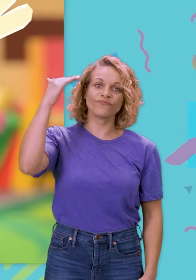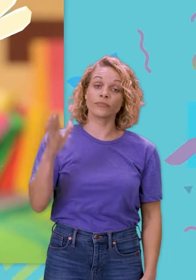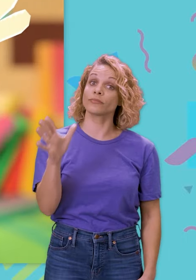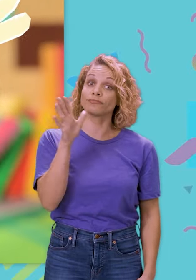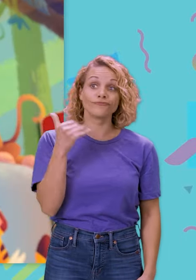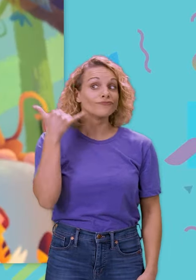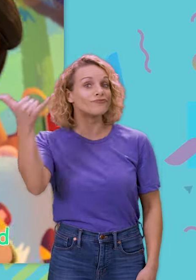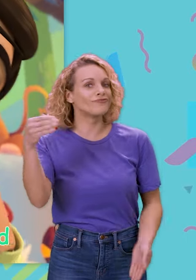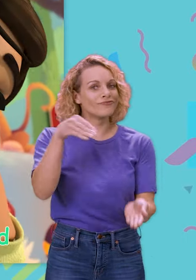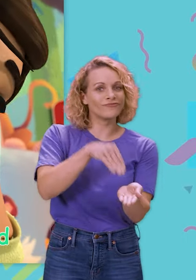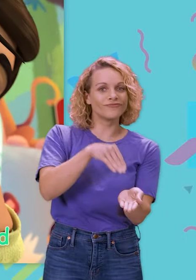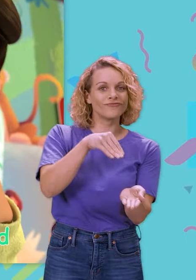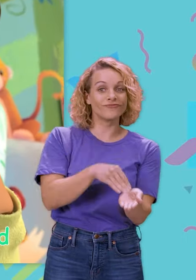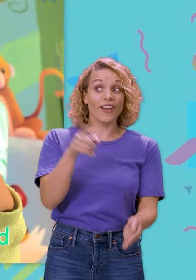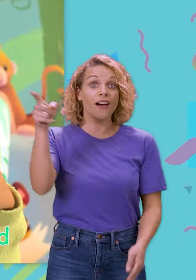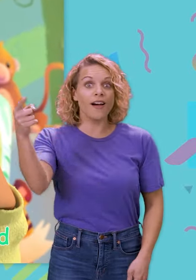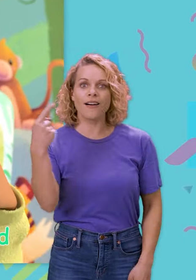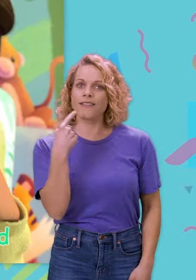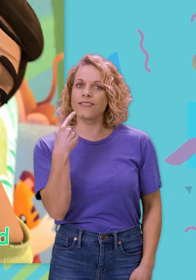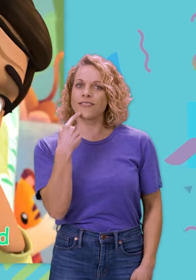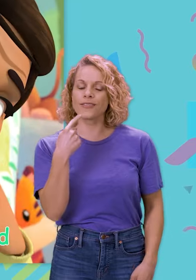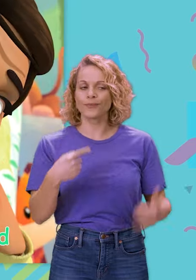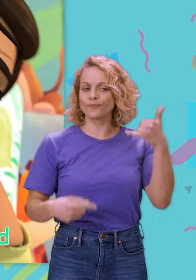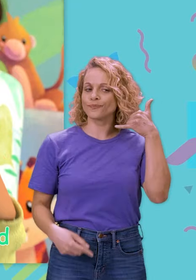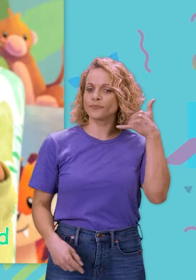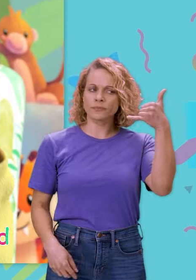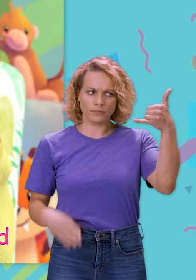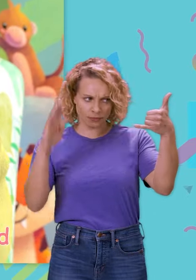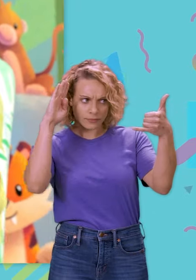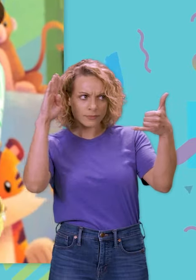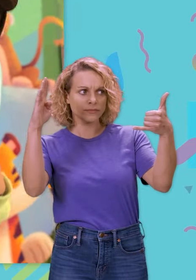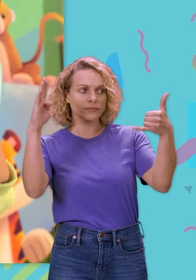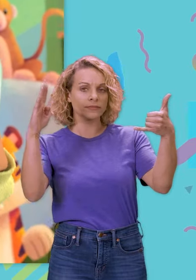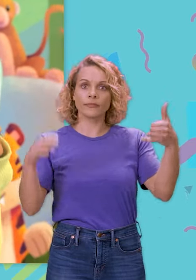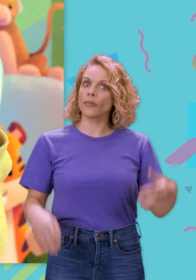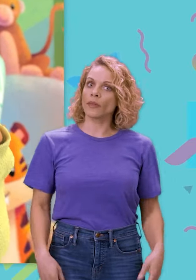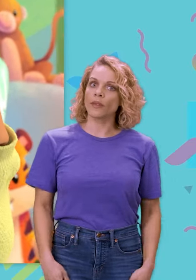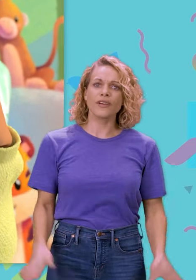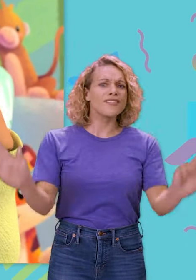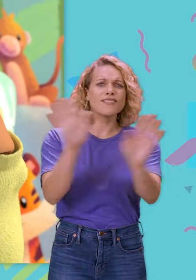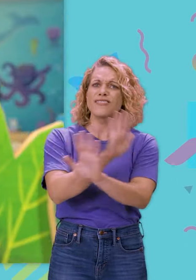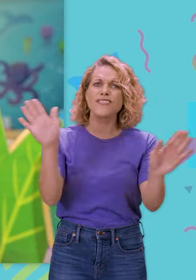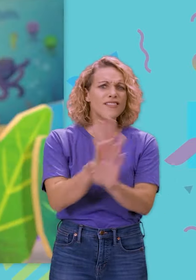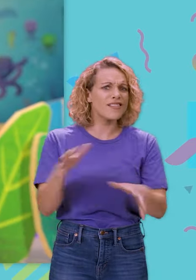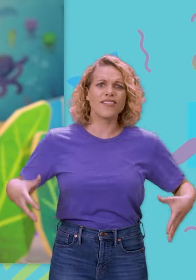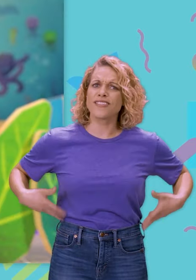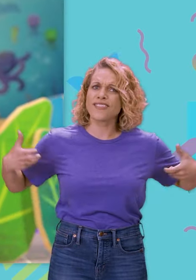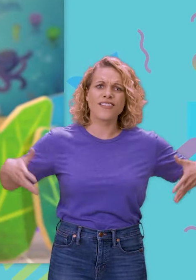head Mama called the doctor and the doctor said Hello? No more